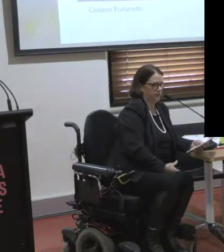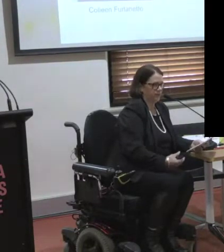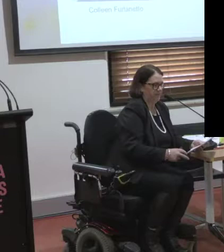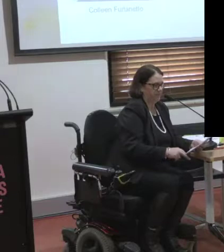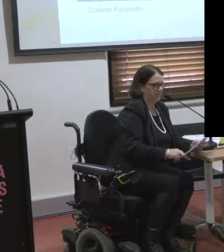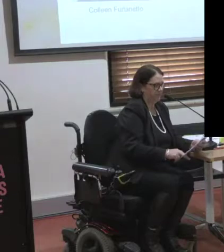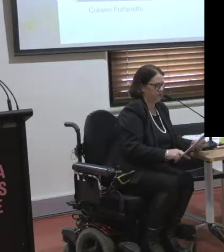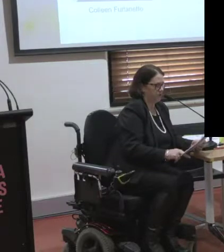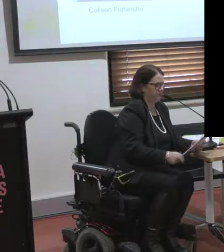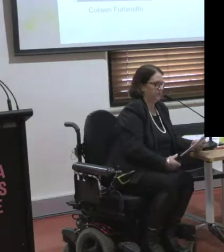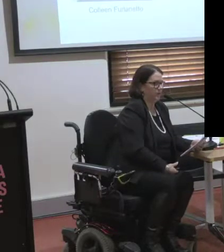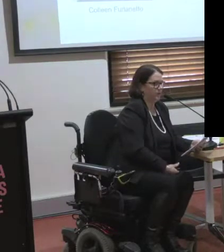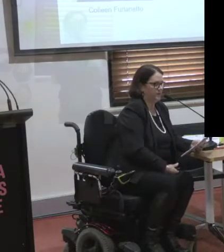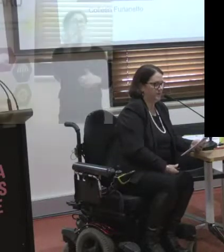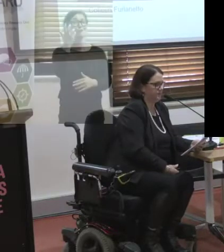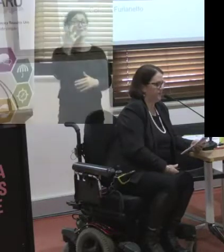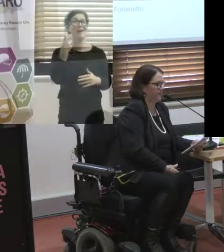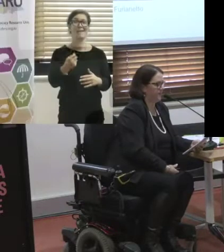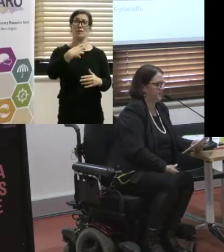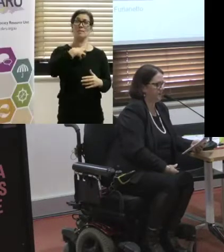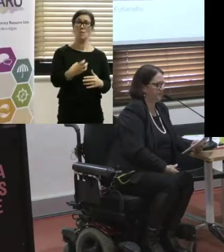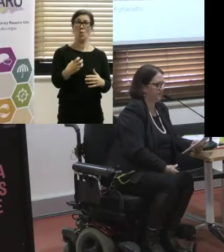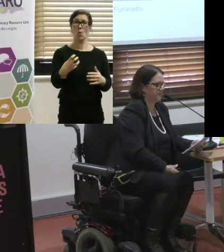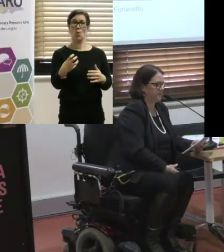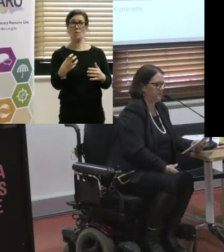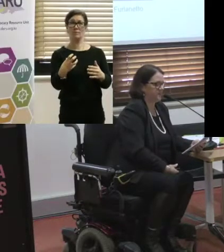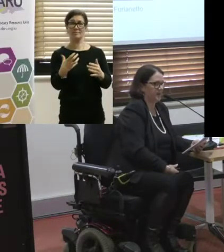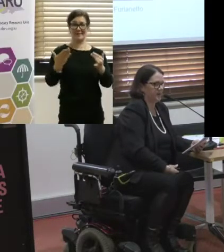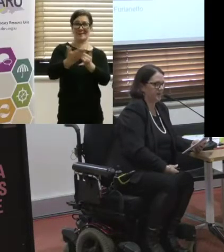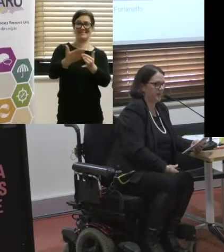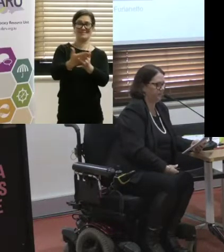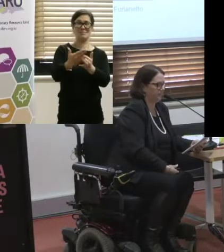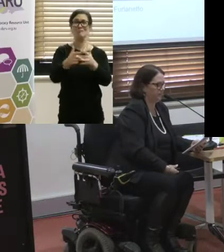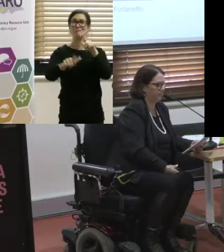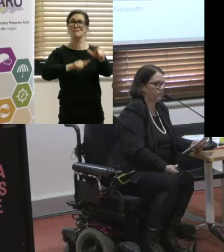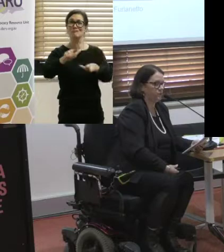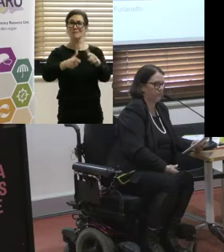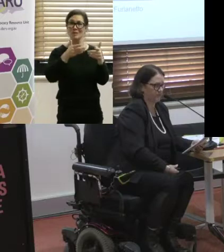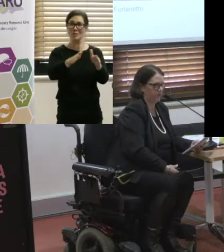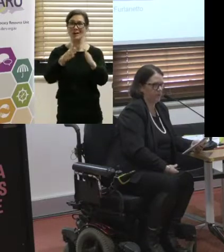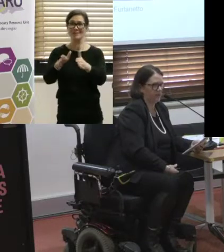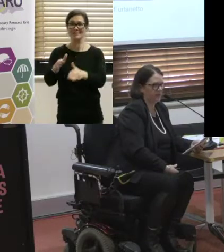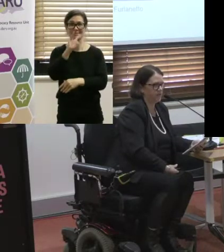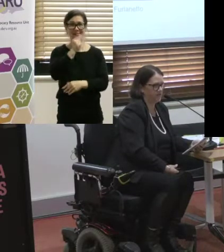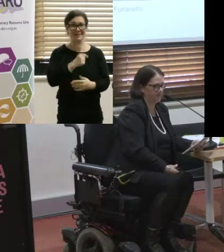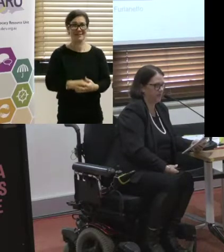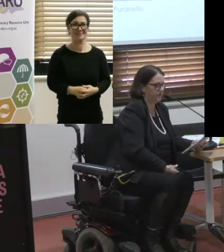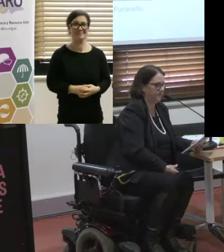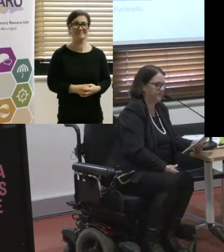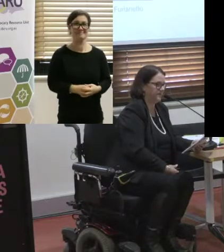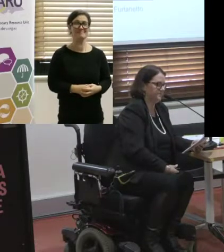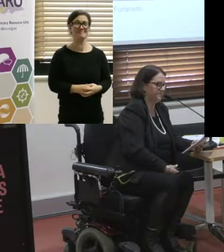into the future, which will be more inclusive. And that doesn't just mean for metro and larger